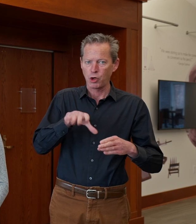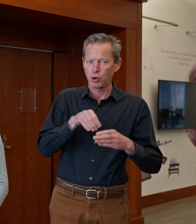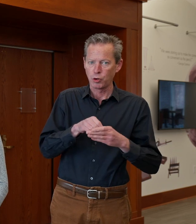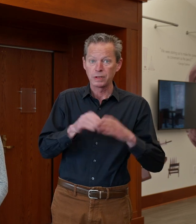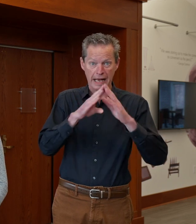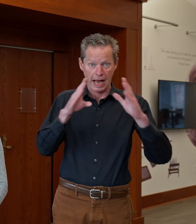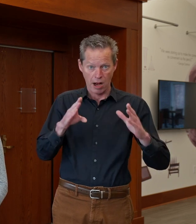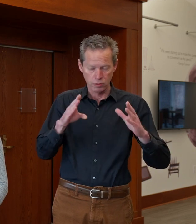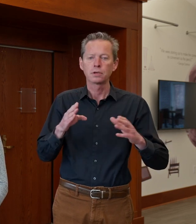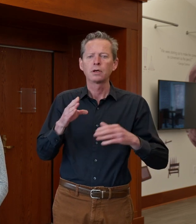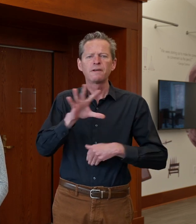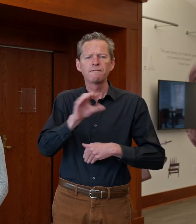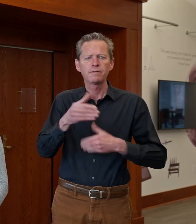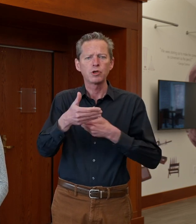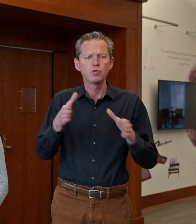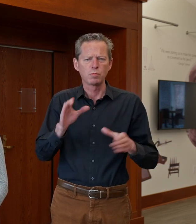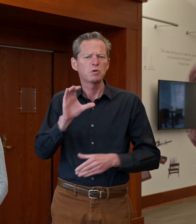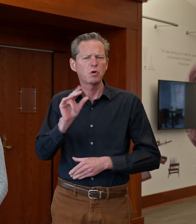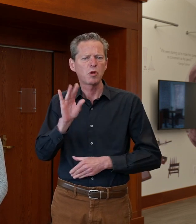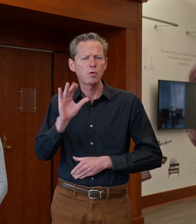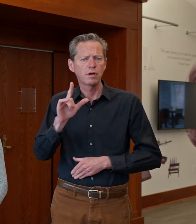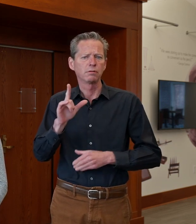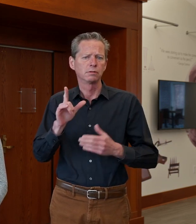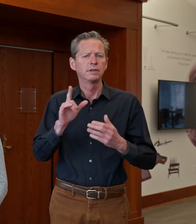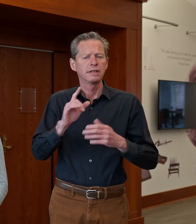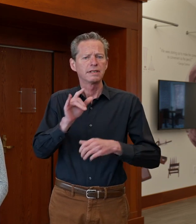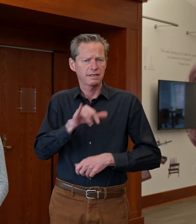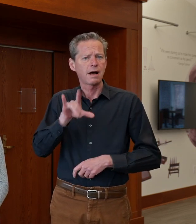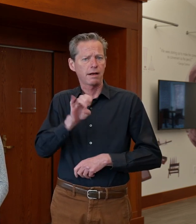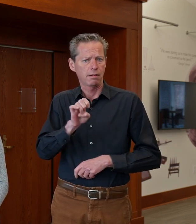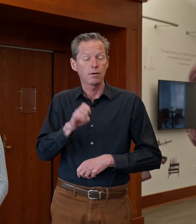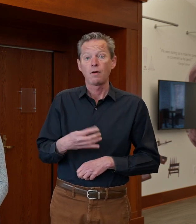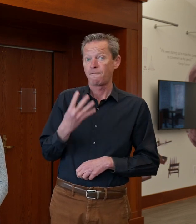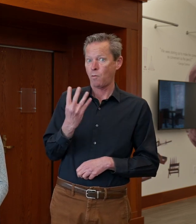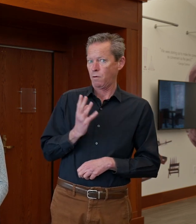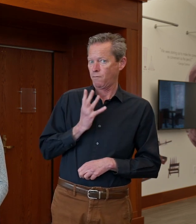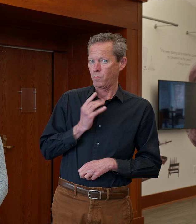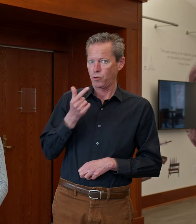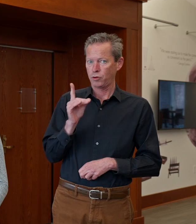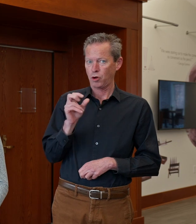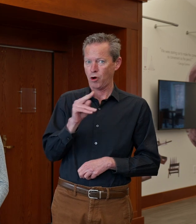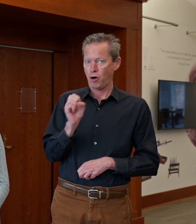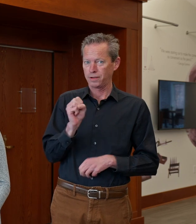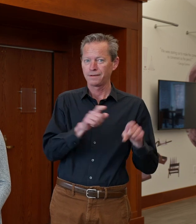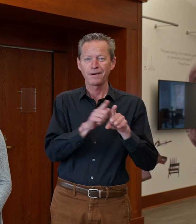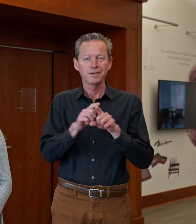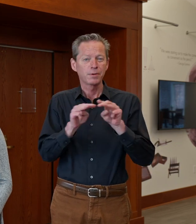colonial revival style home, four formal gardens, and a museum of photography and film,